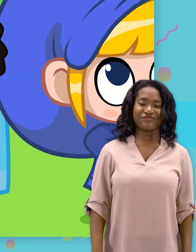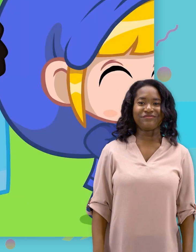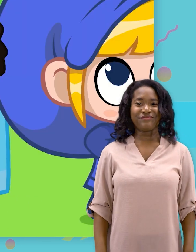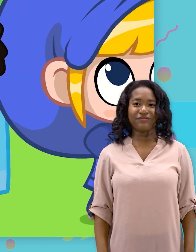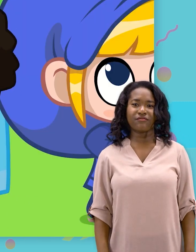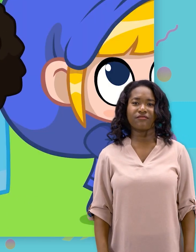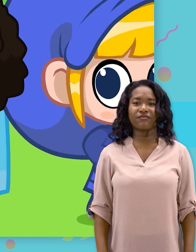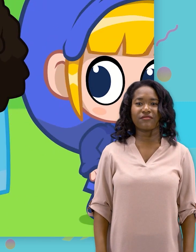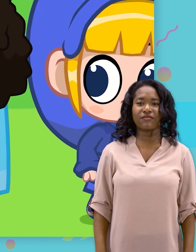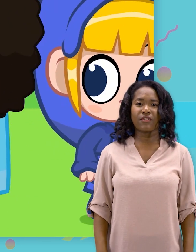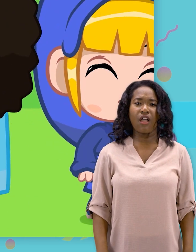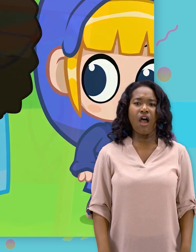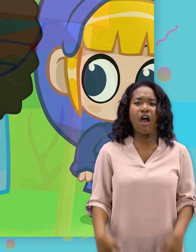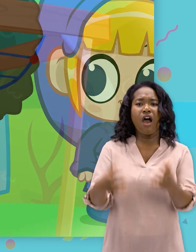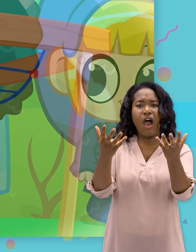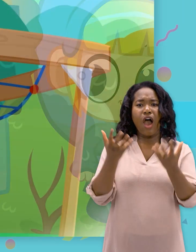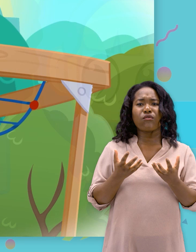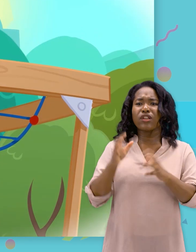I want to play on the climbing frame.